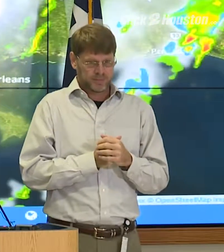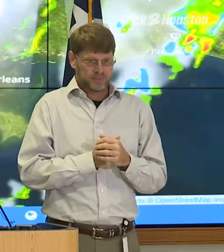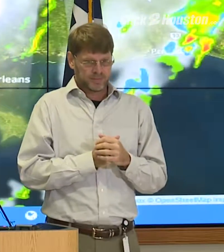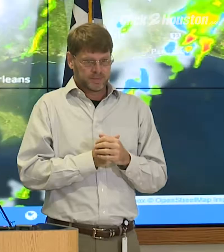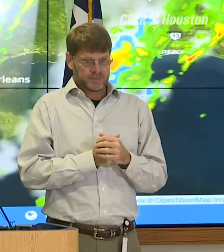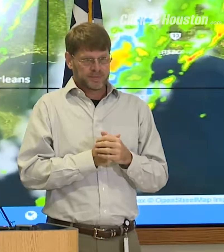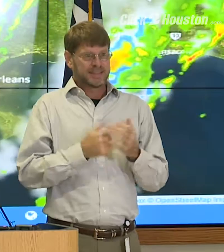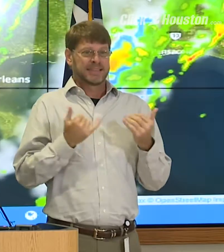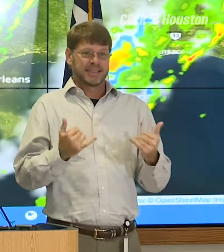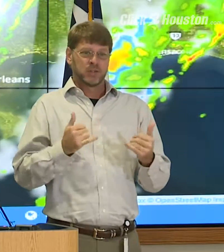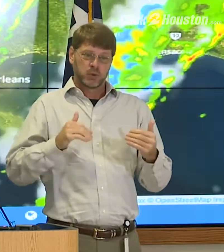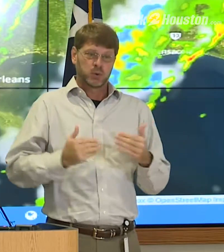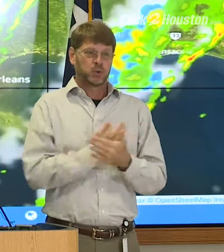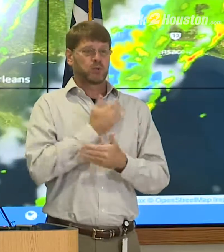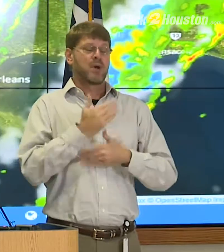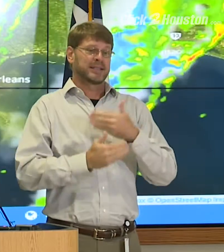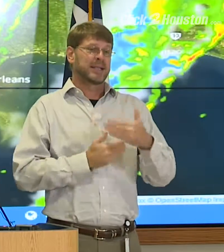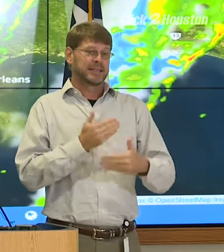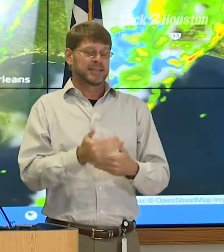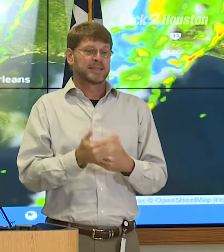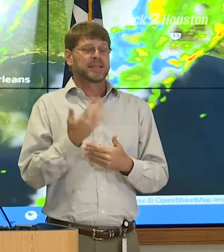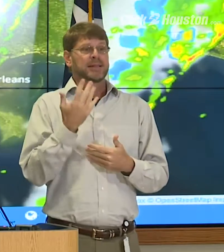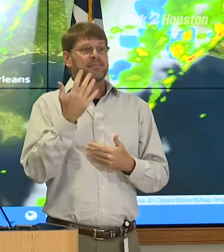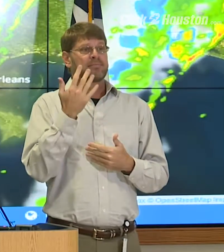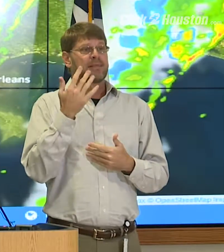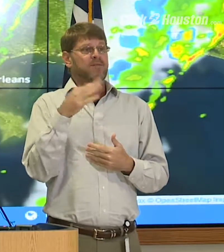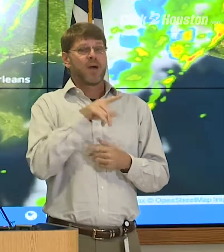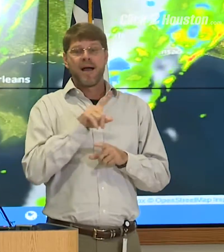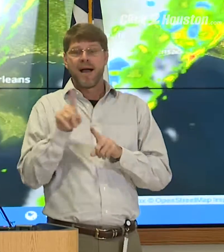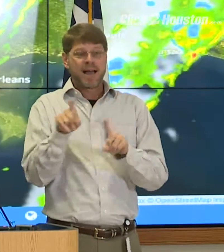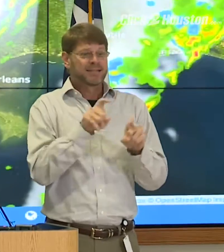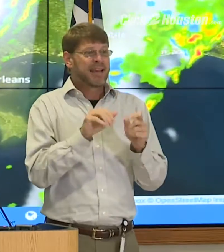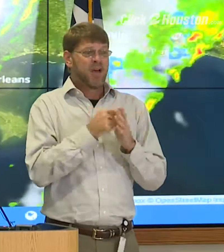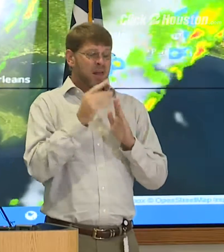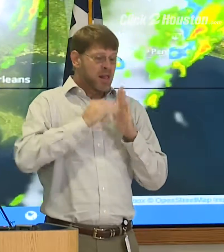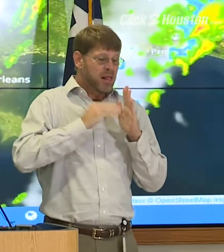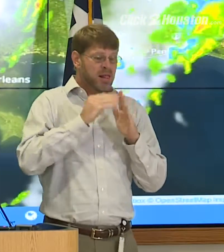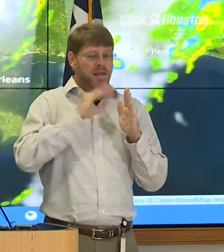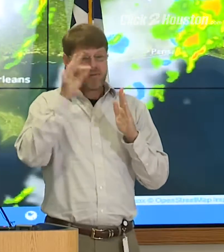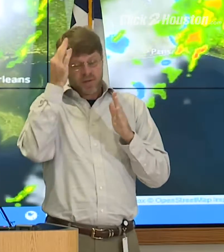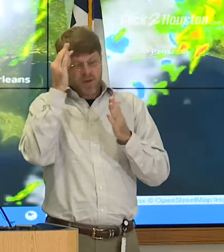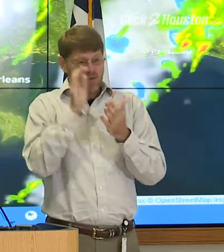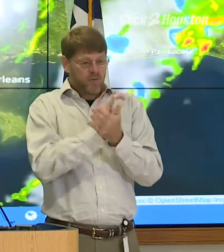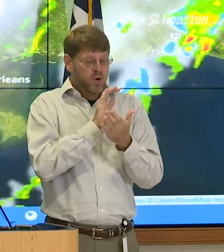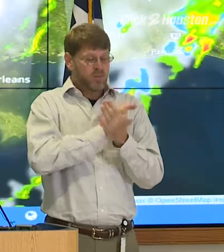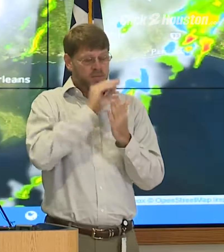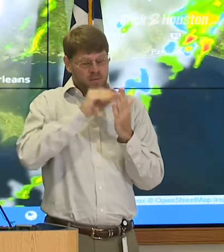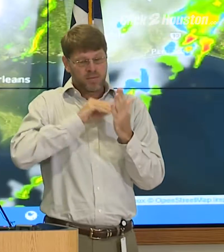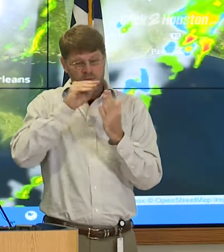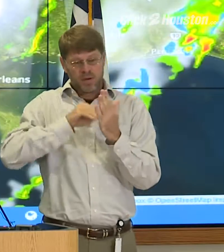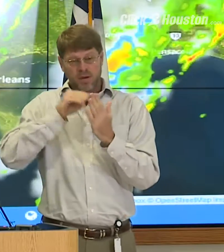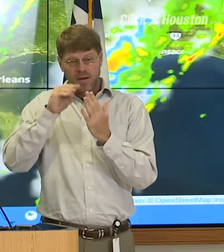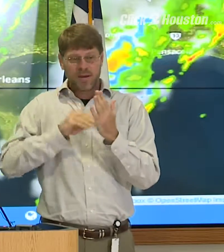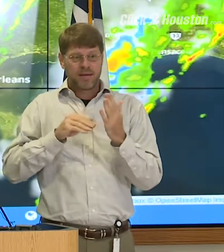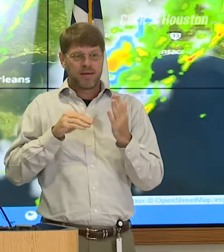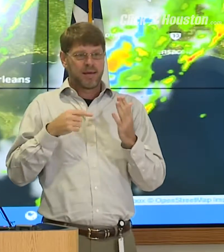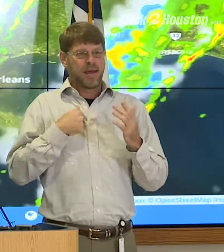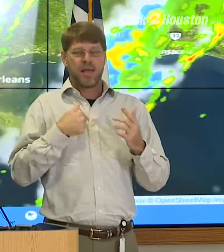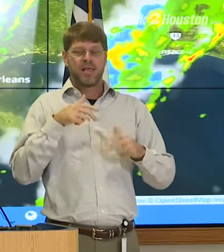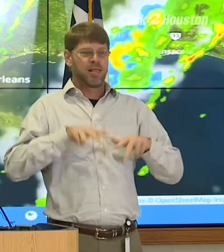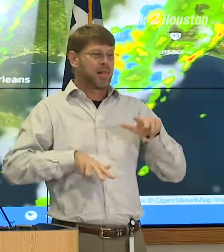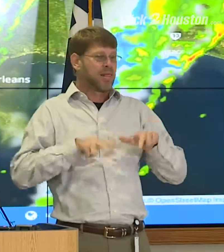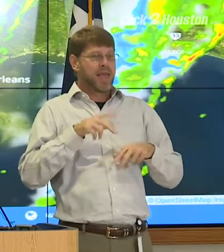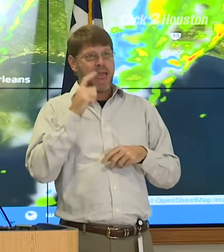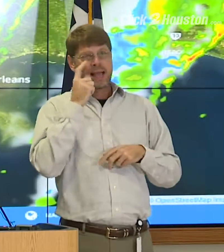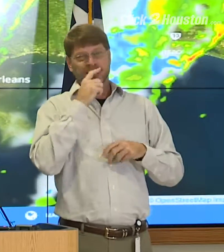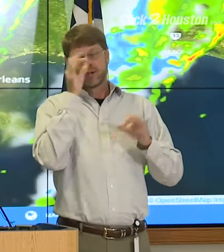a new process. If you ask people, how do you fill out all these federal forms? You know, eyes start to wobble and